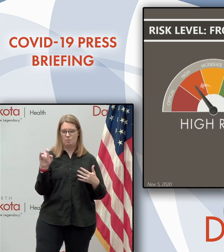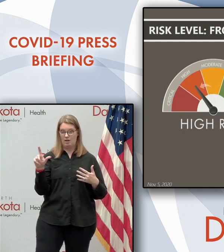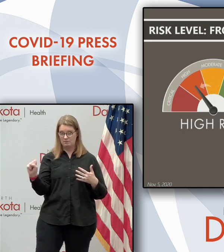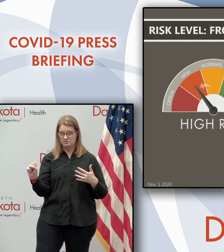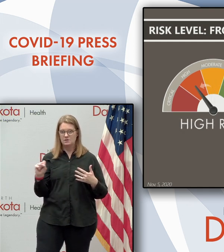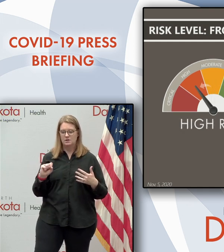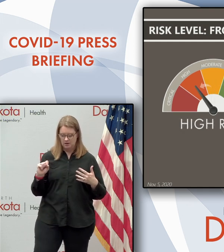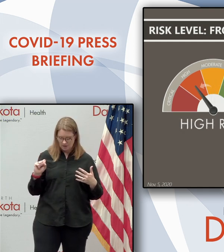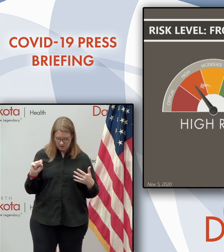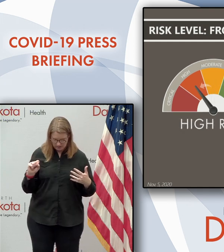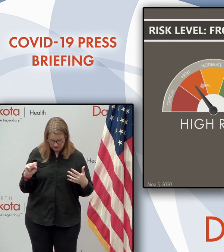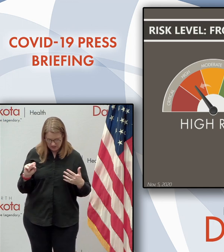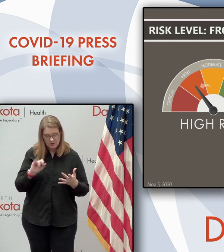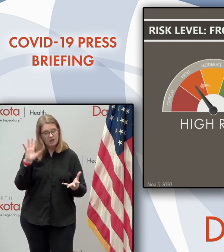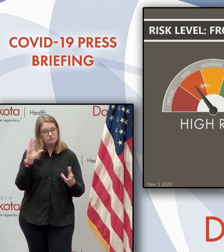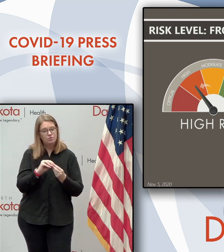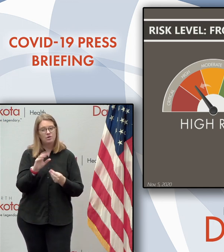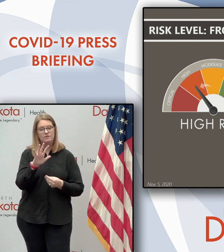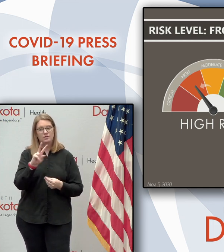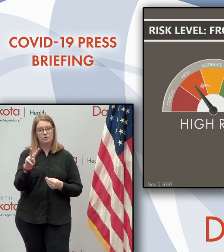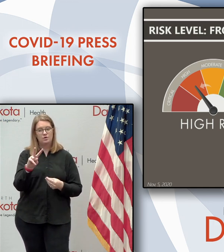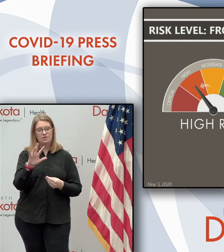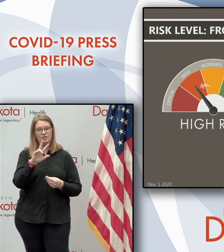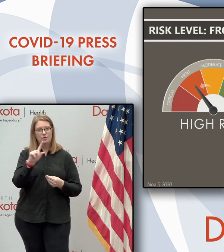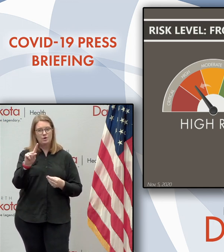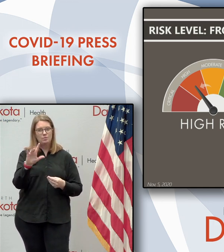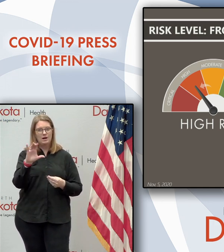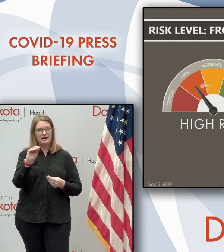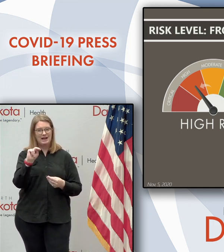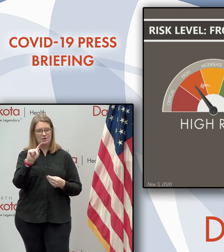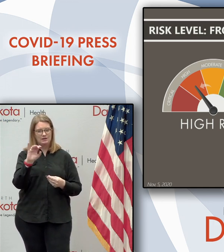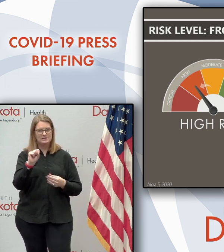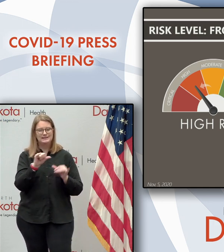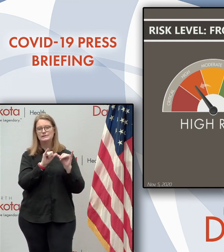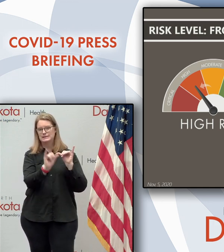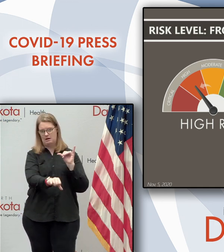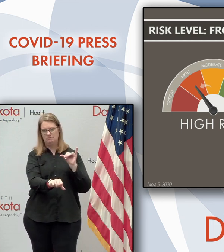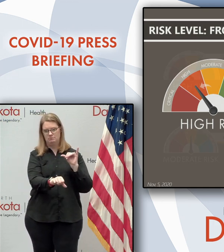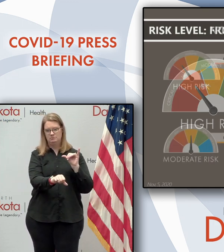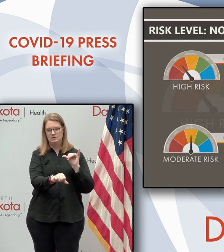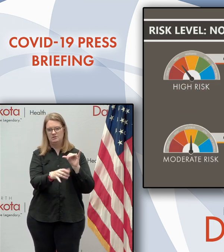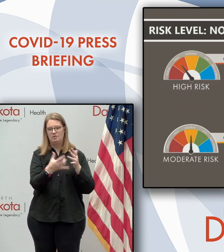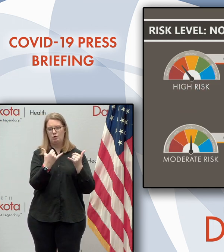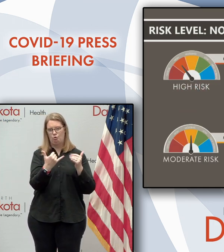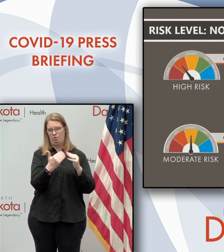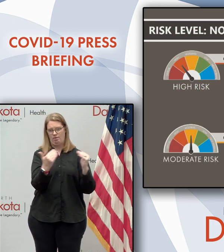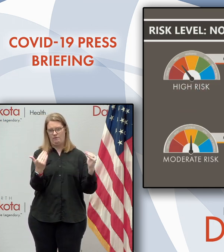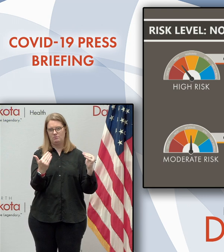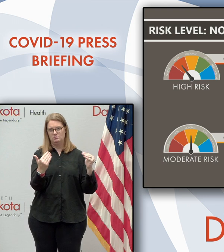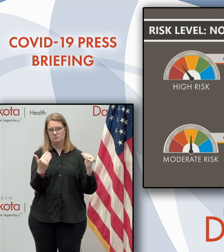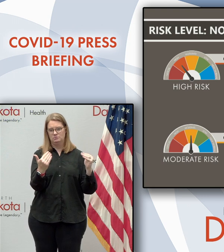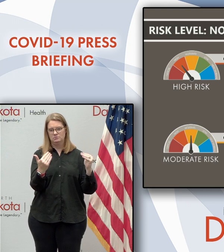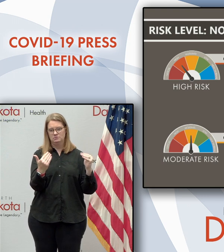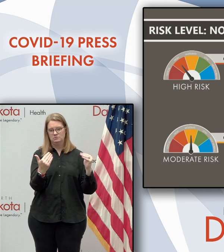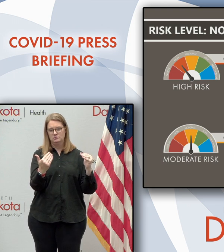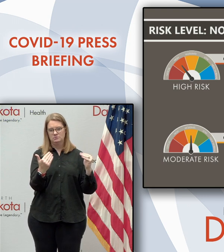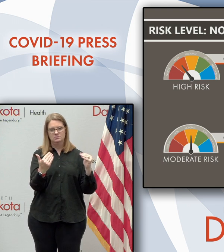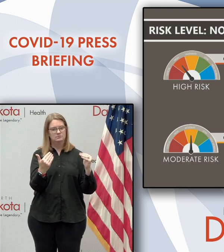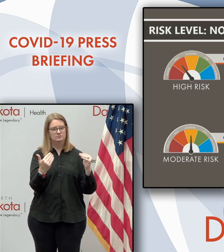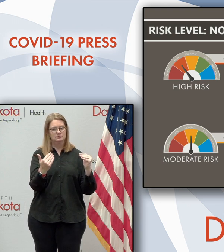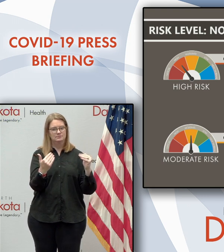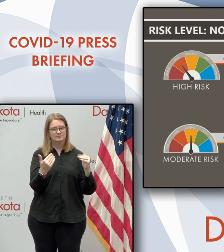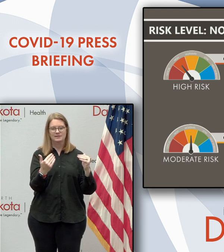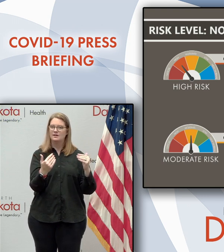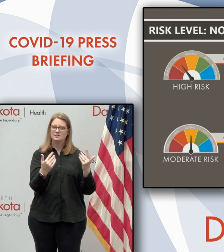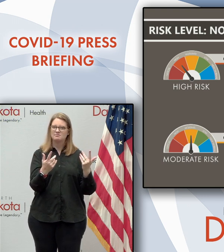And a total of, uh, 31 counties are remaining consistent at their current level. Uh, they're listed here for the sake of